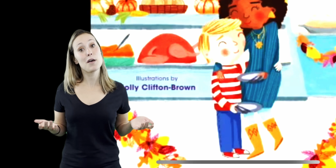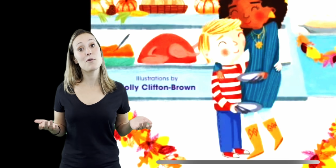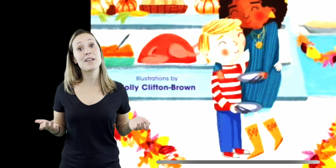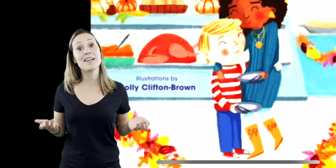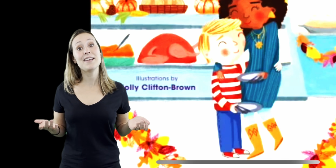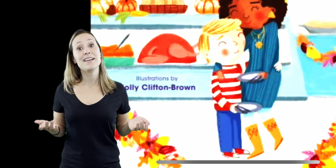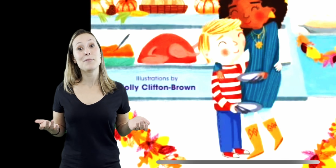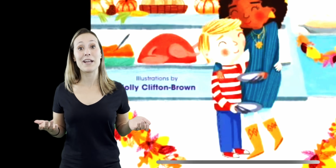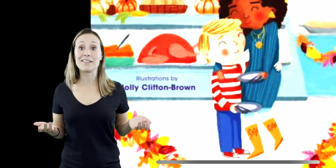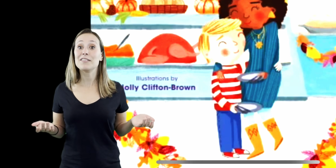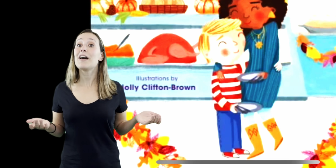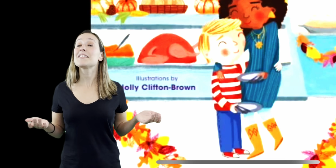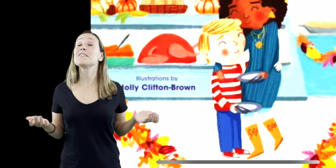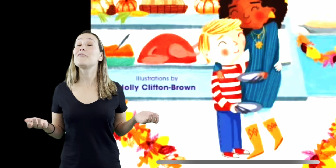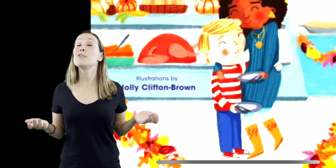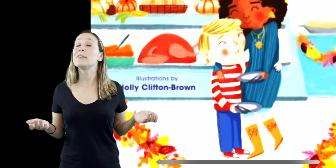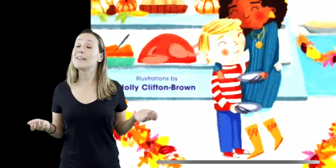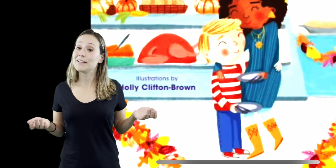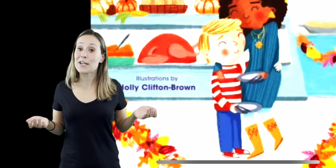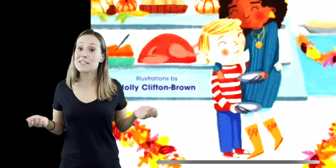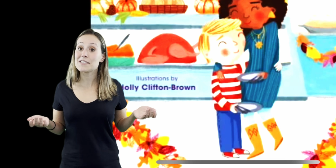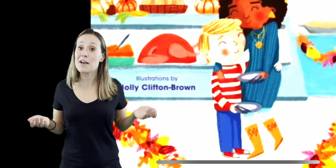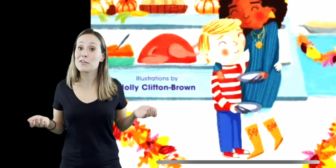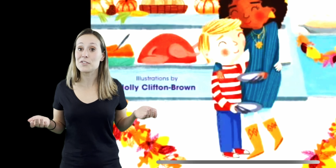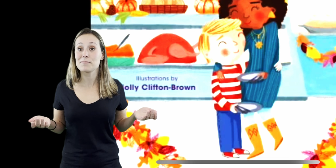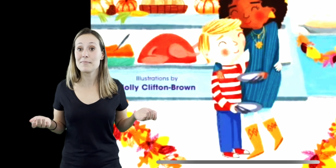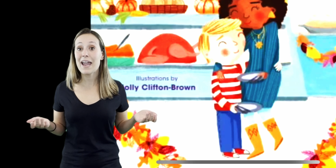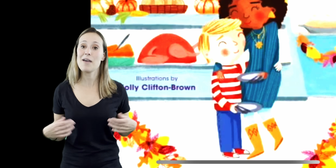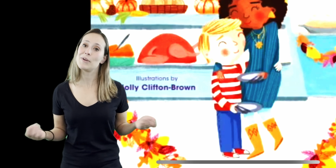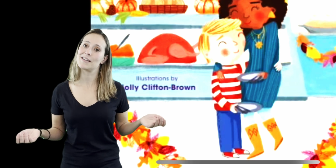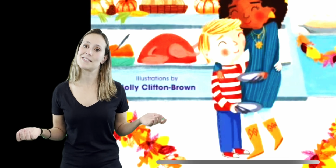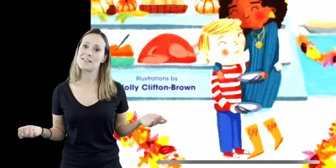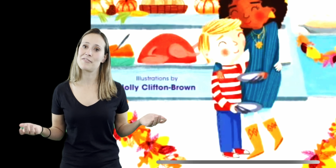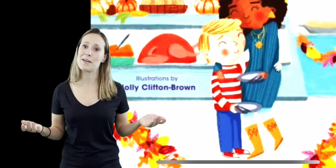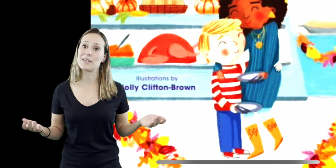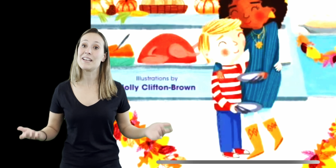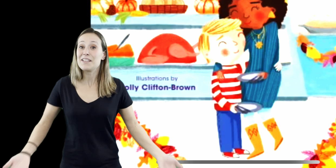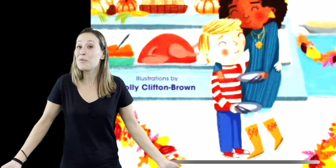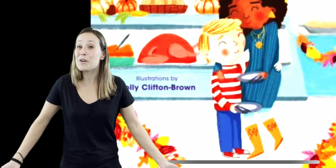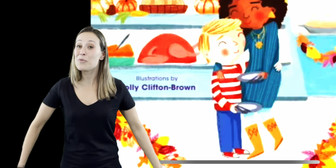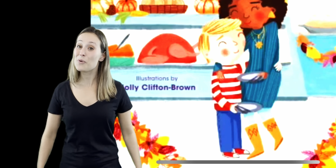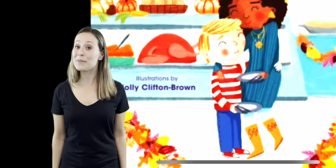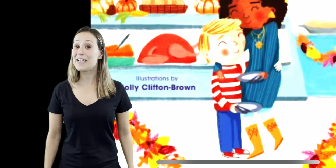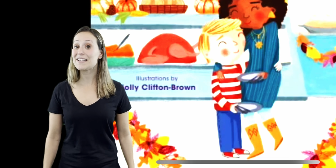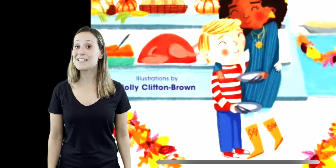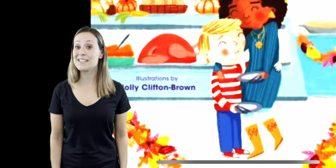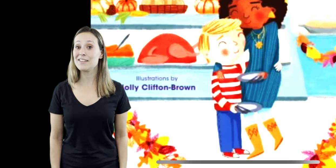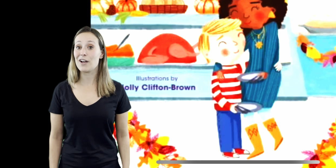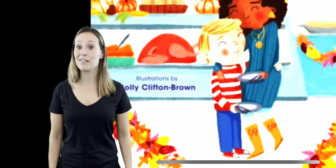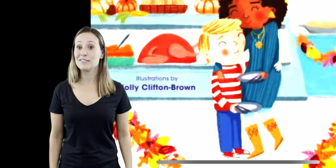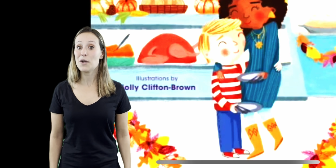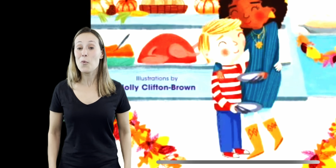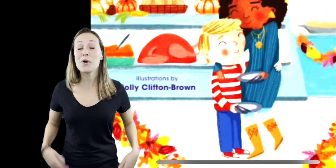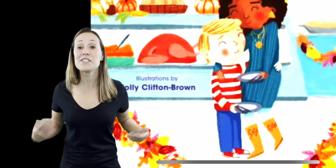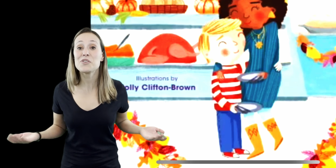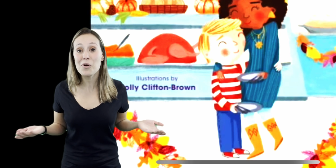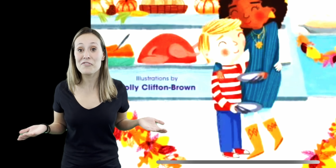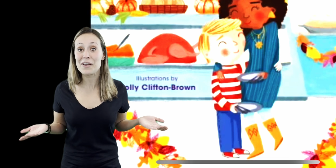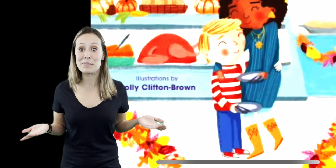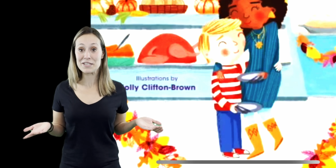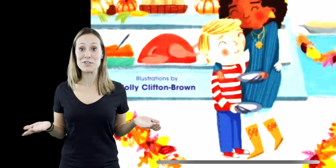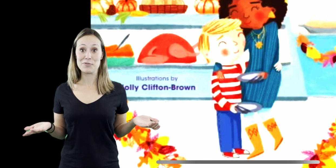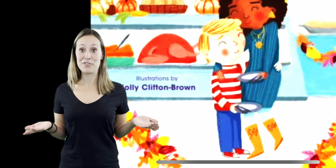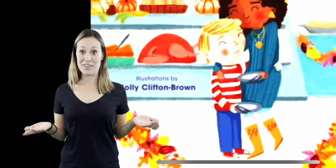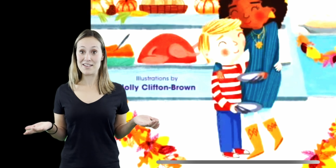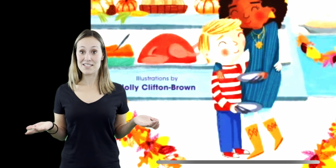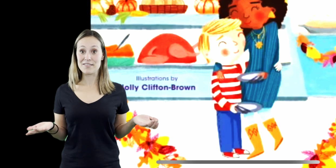because it's low-key. We get lots of food and lots of snuggles and we get to see family that we don't normally get to see a lot. What does your